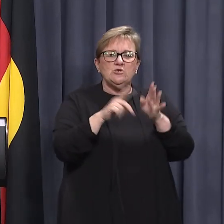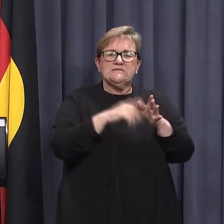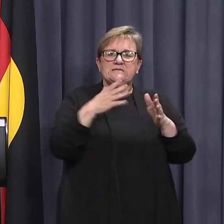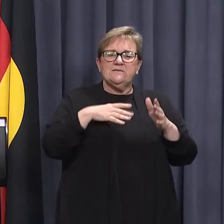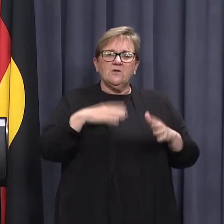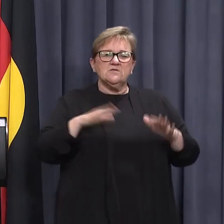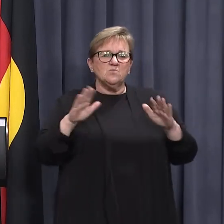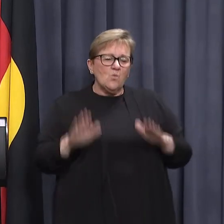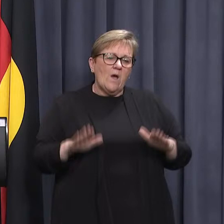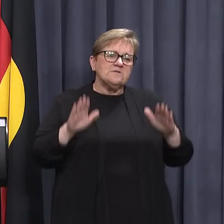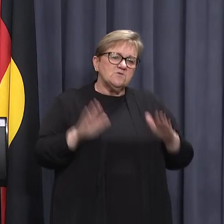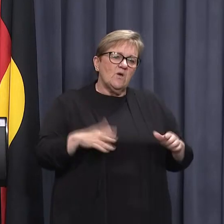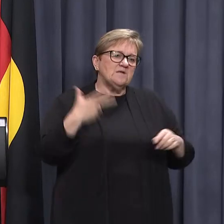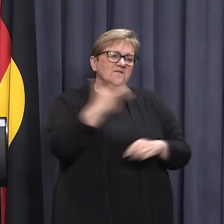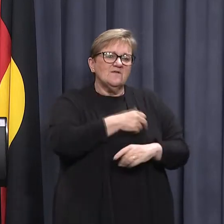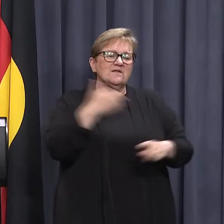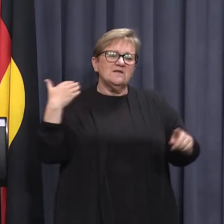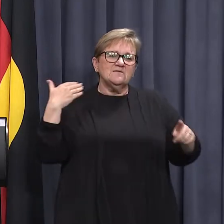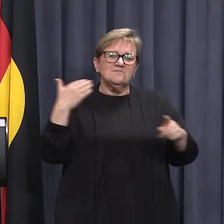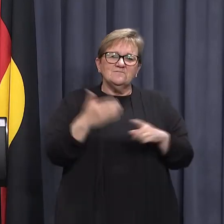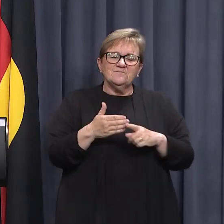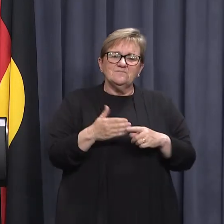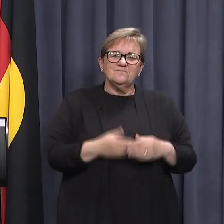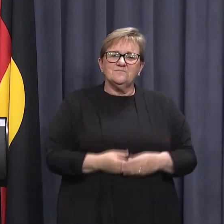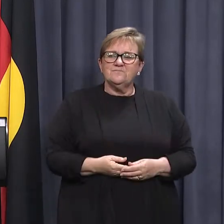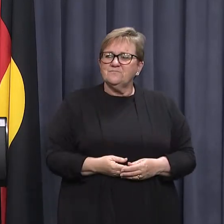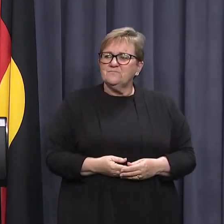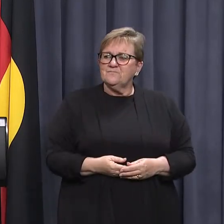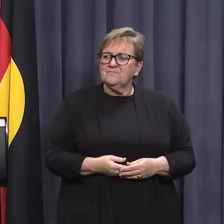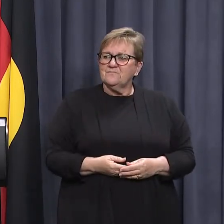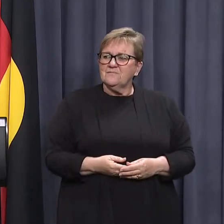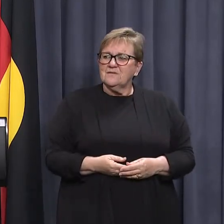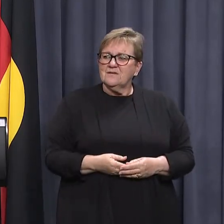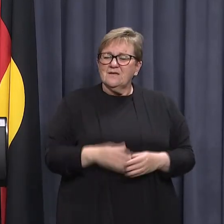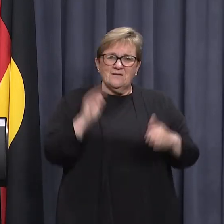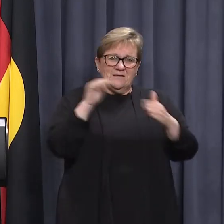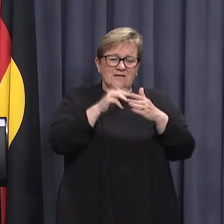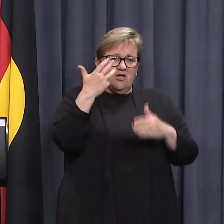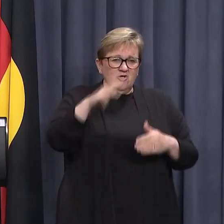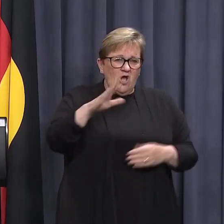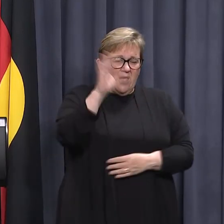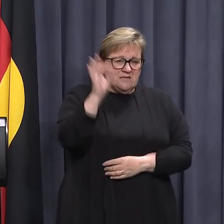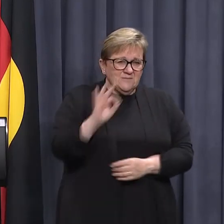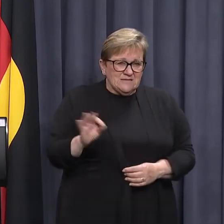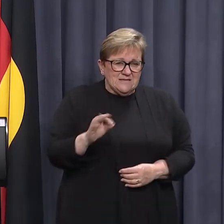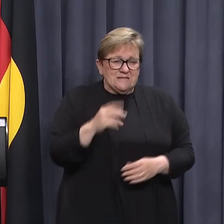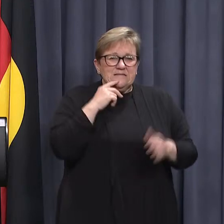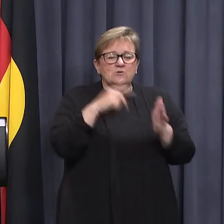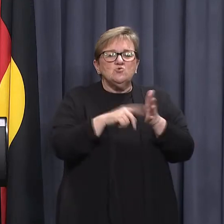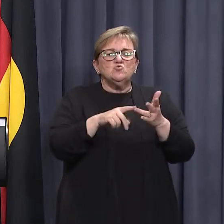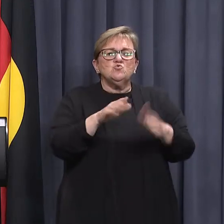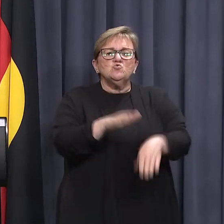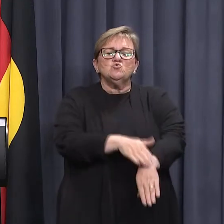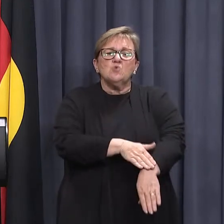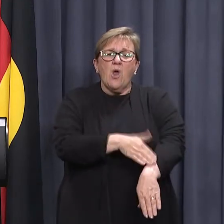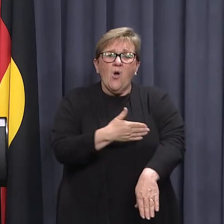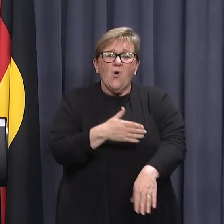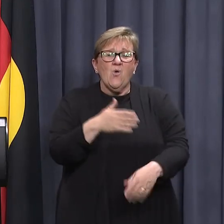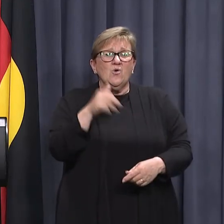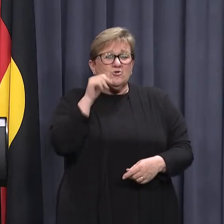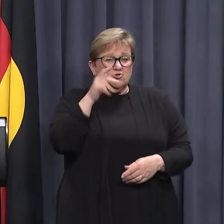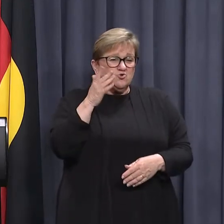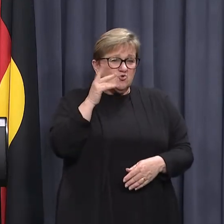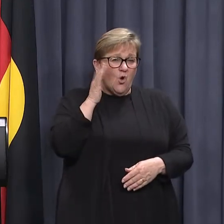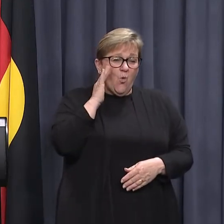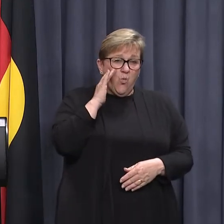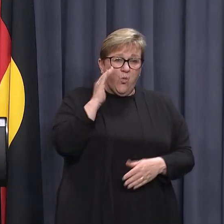vaccine over time. as our rollout has been to get to 90% have suggested that's been too slow. Does the government know when we reached